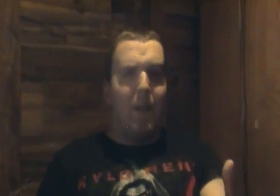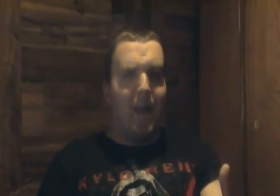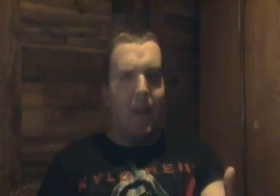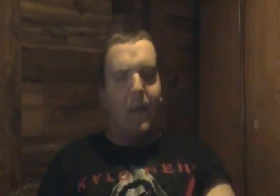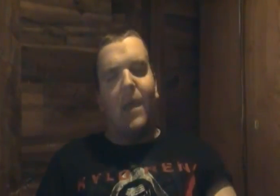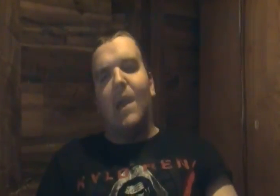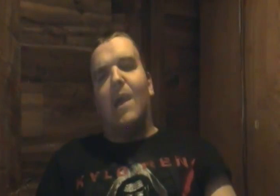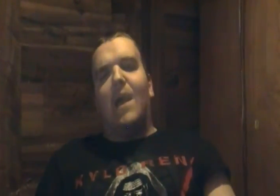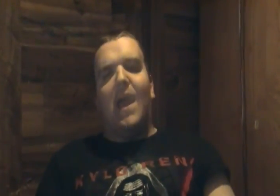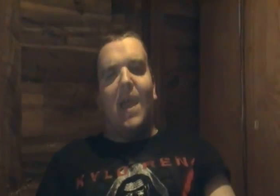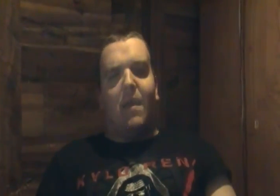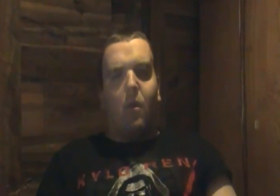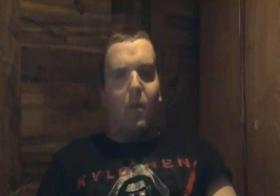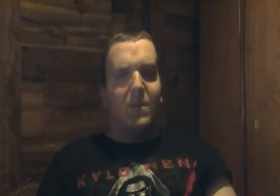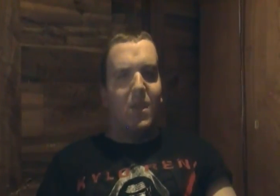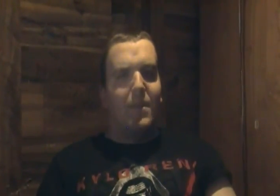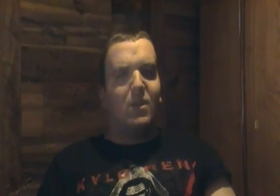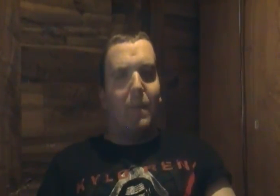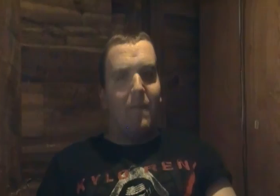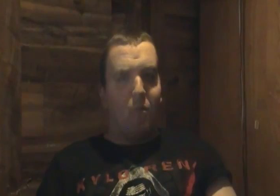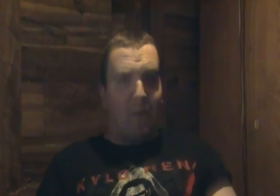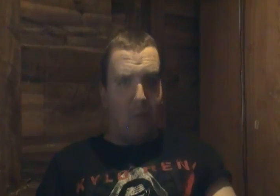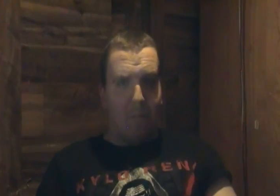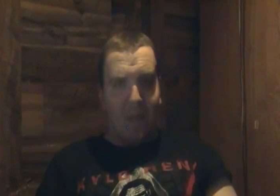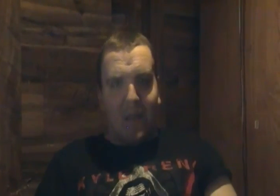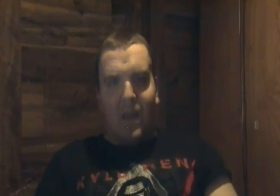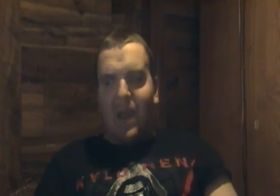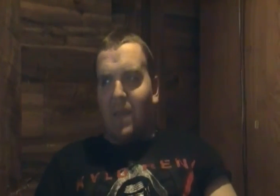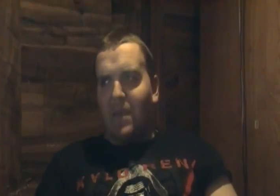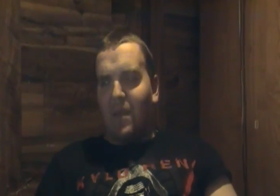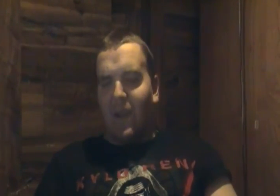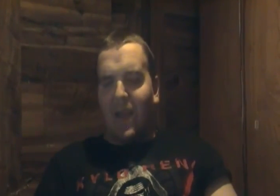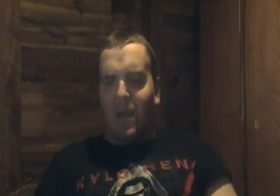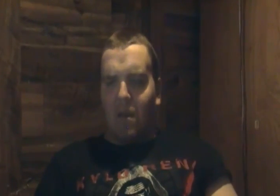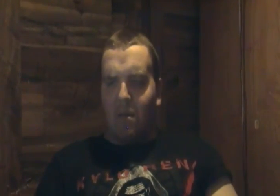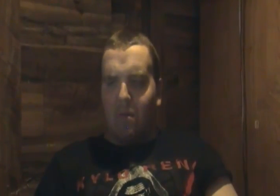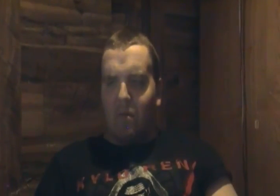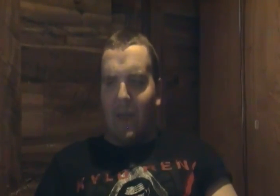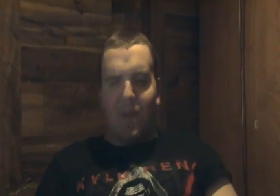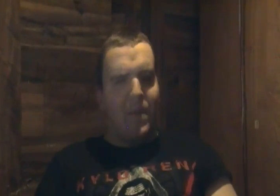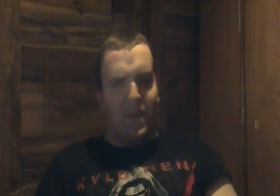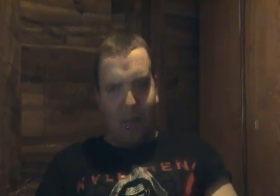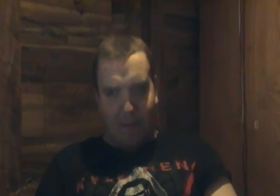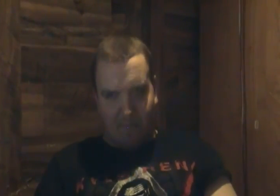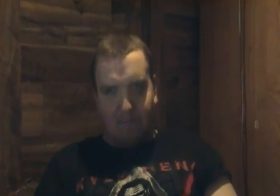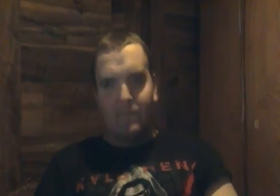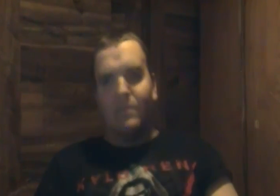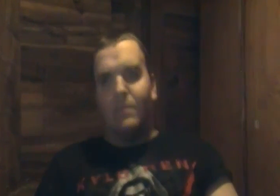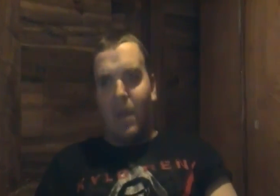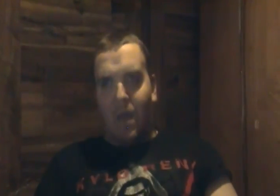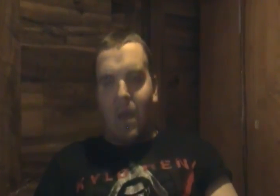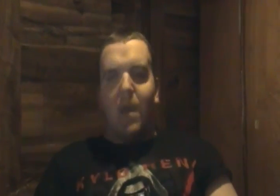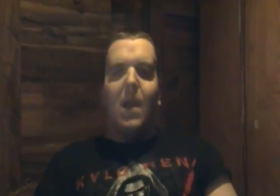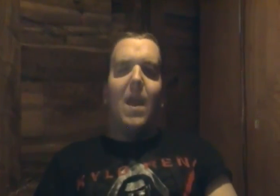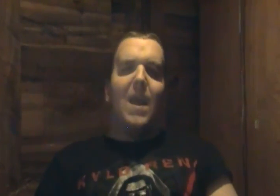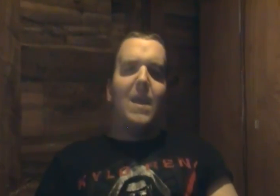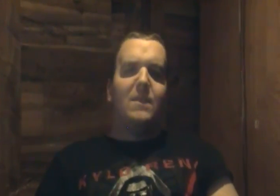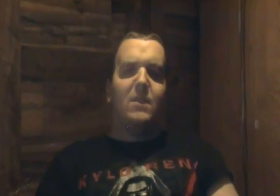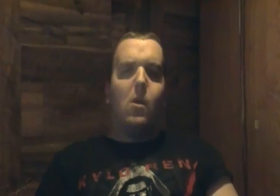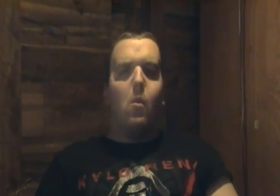Olmeg and or else they'll be trapped there forever and then they're like okay we can do that and so